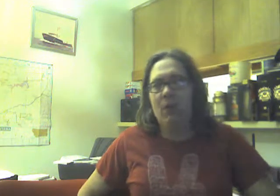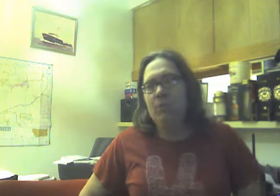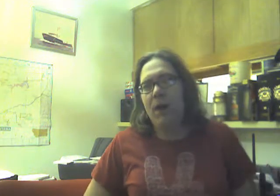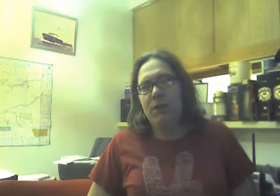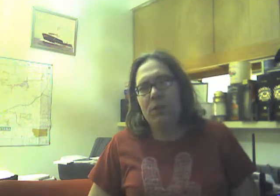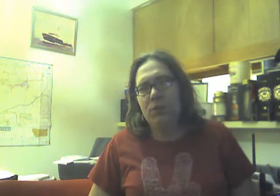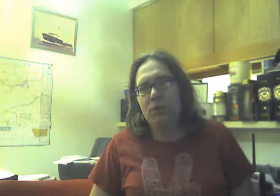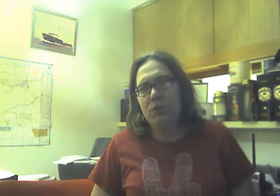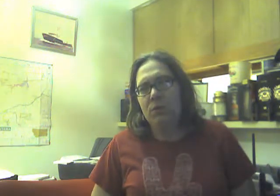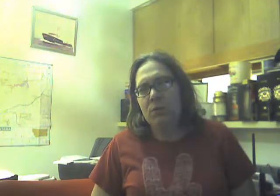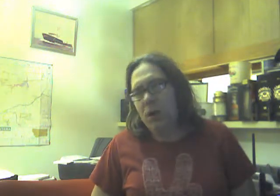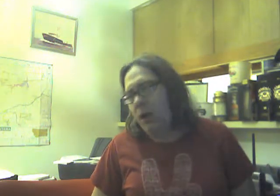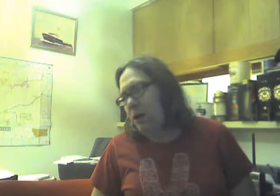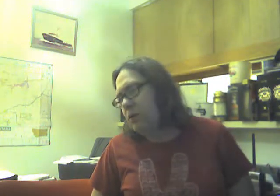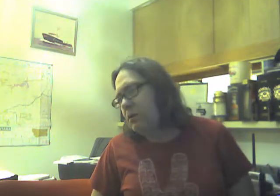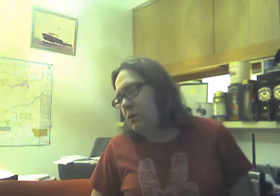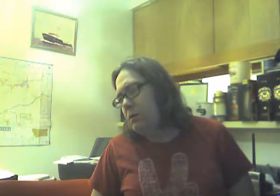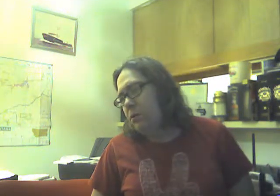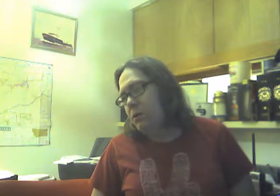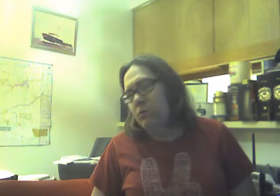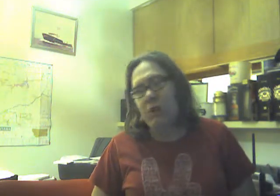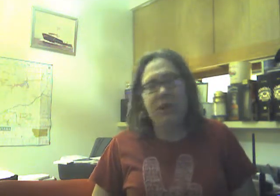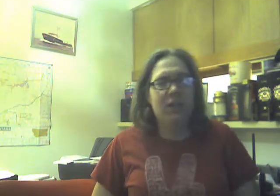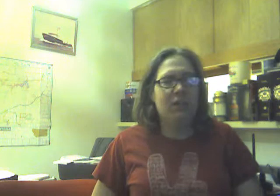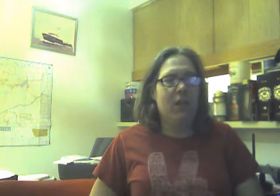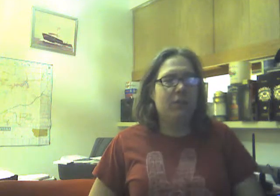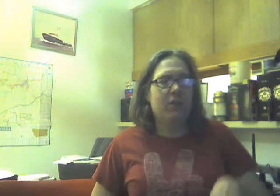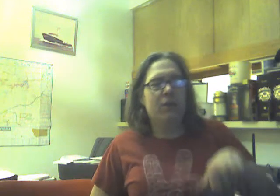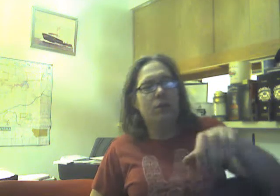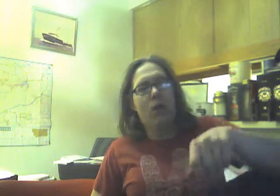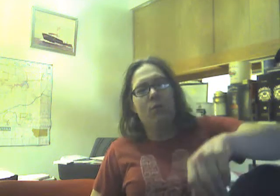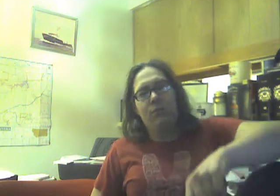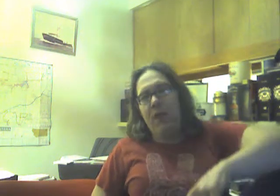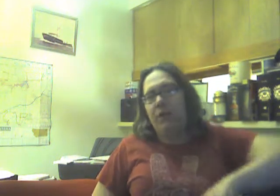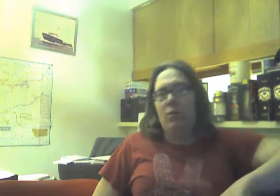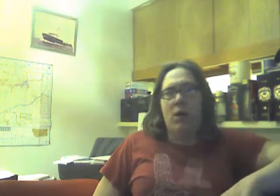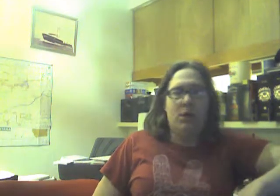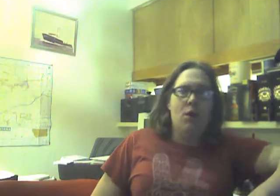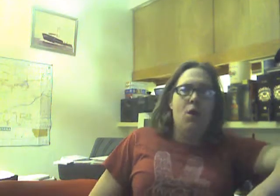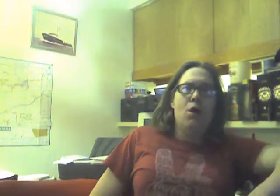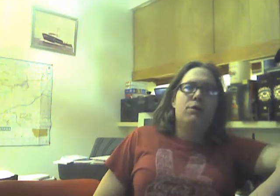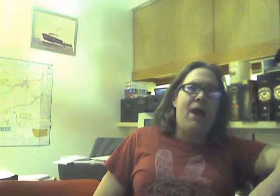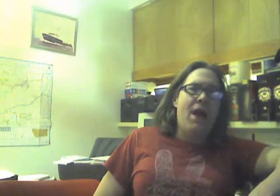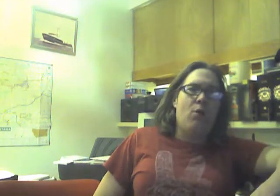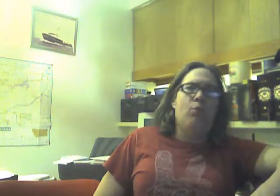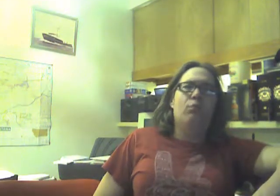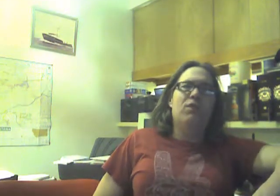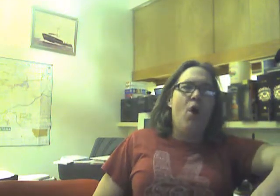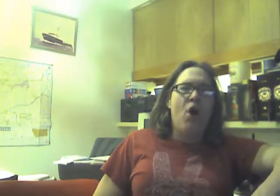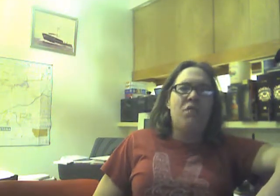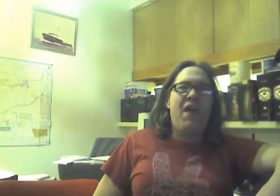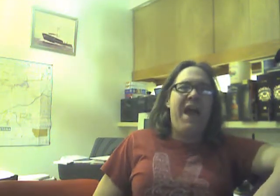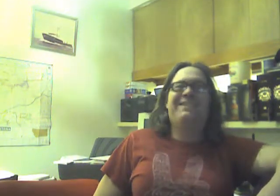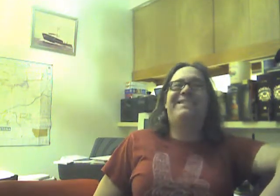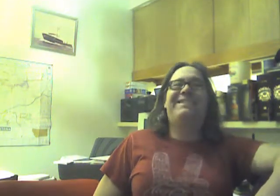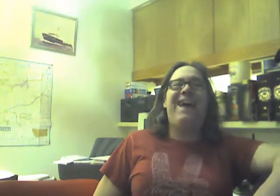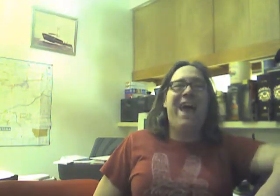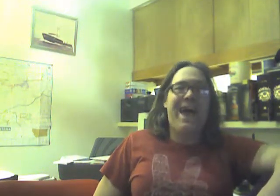Now, mind you, huh? Ricky Lake. Ricky Lake, there you go. Thank you, Aaron. Now, with all that said,